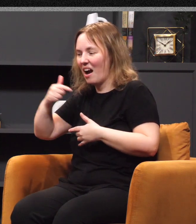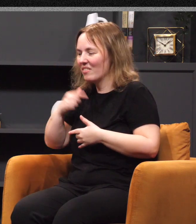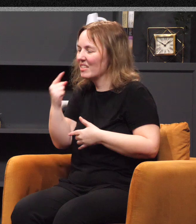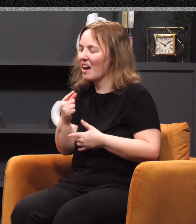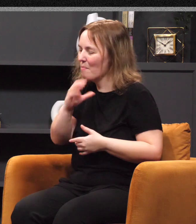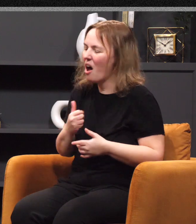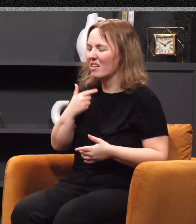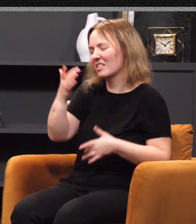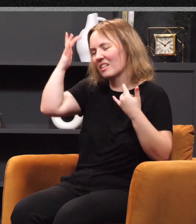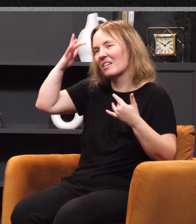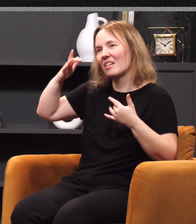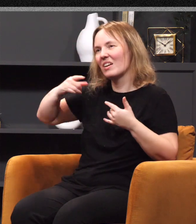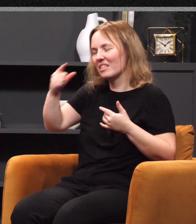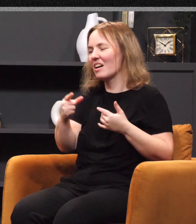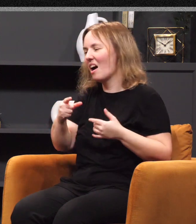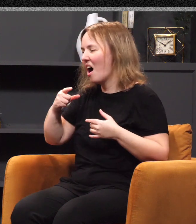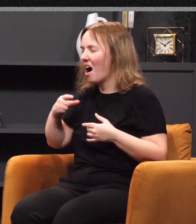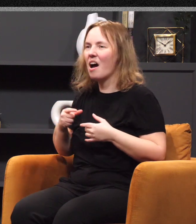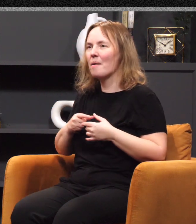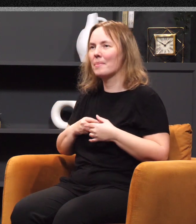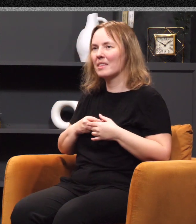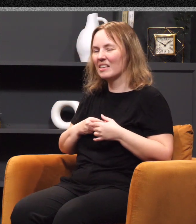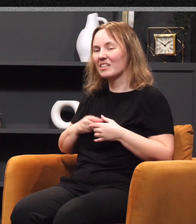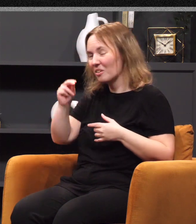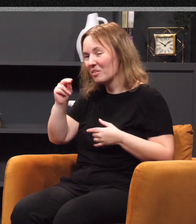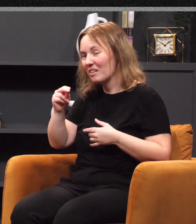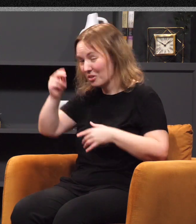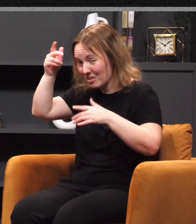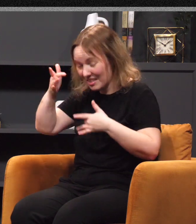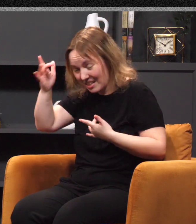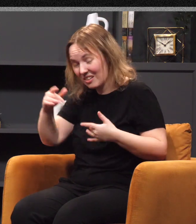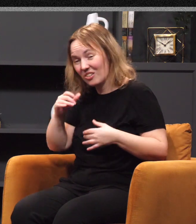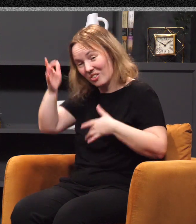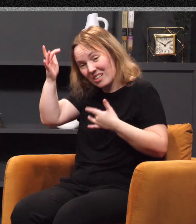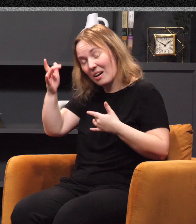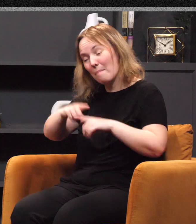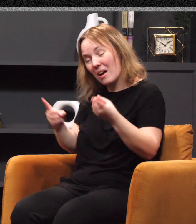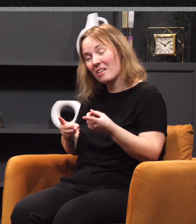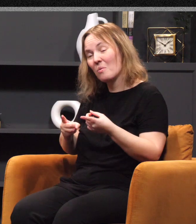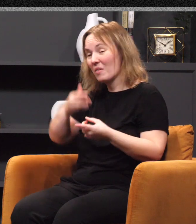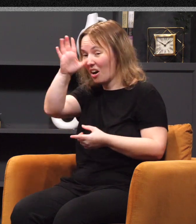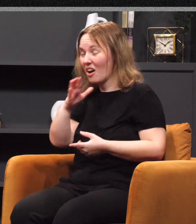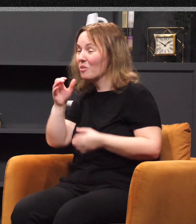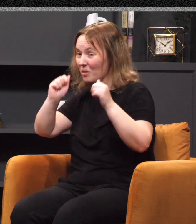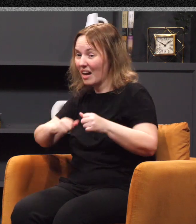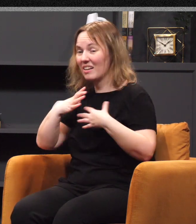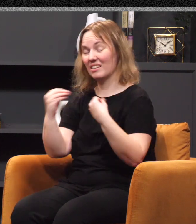sick. And if I say that I'm not sick long enough, then I'll be okay. No, if you're sick, you're sick. But you see, we have a God who can heal. That's the